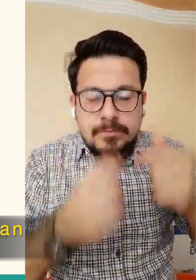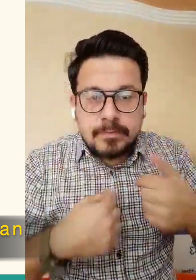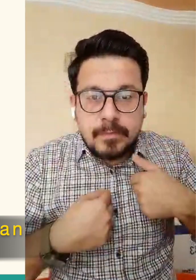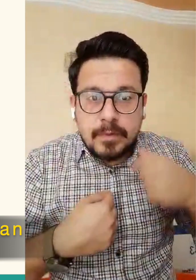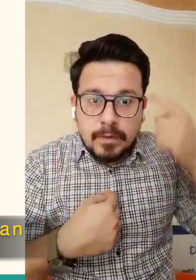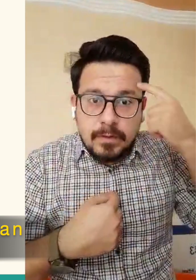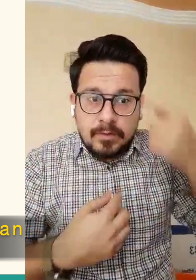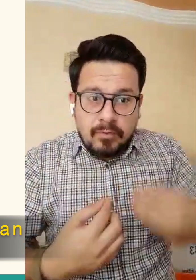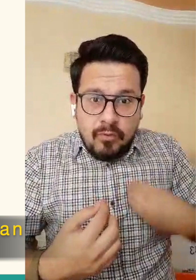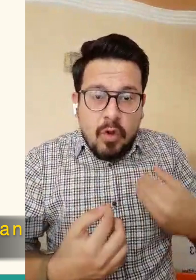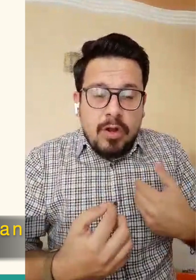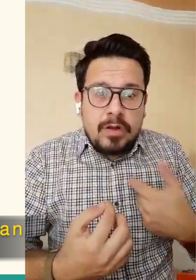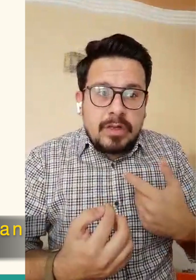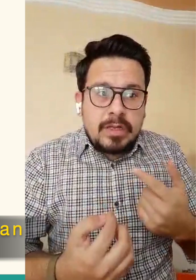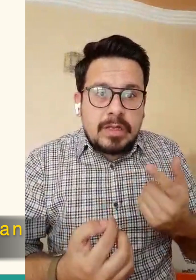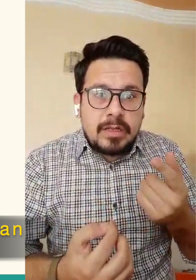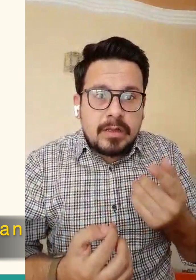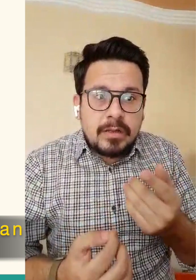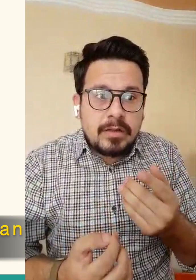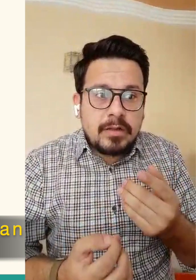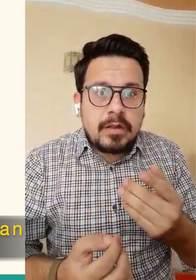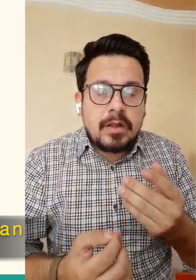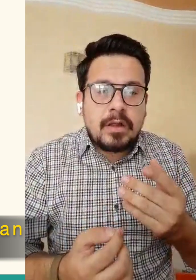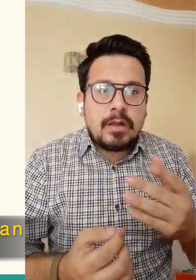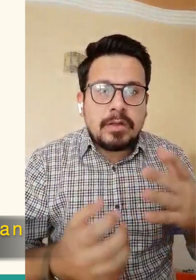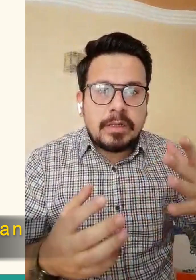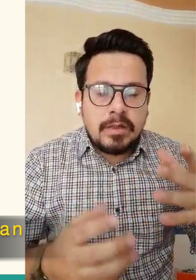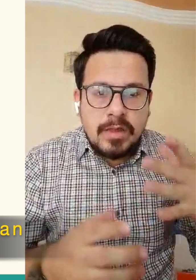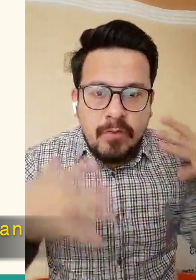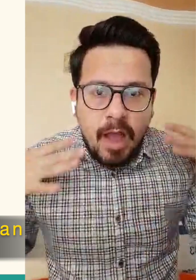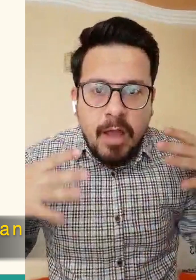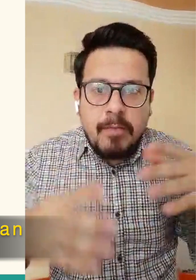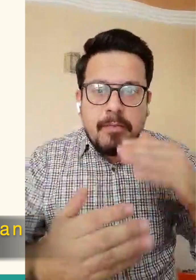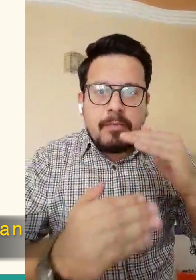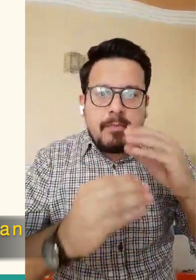I like for my deeds to be lifted up when I am fasting.